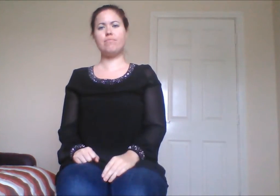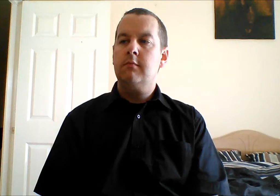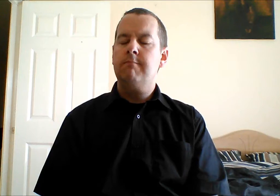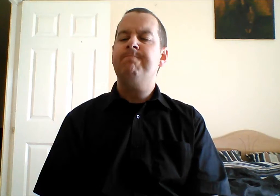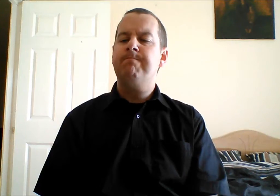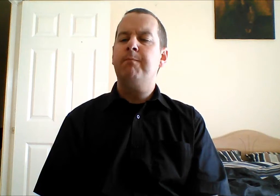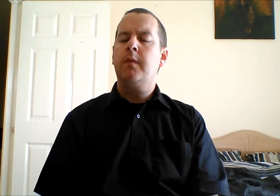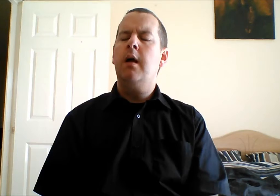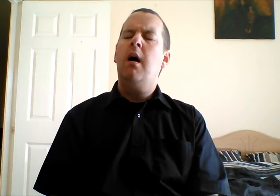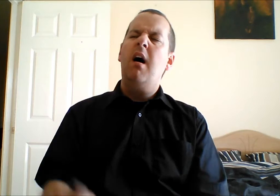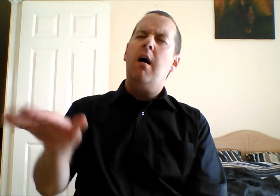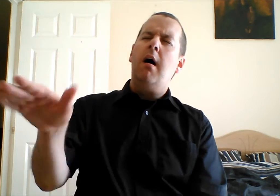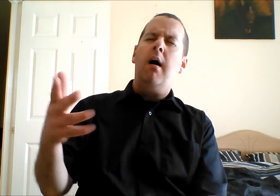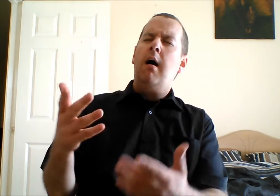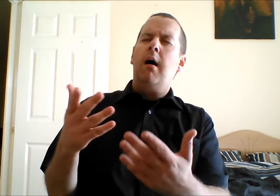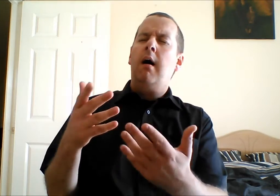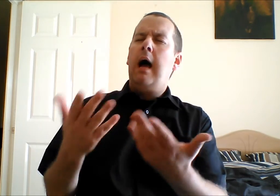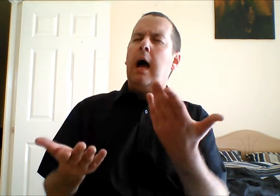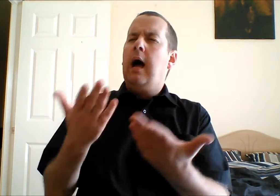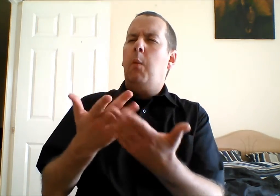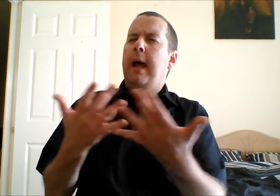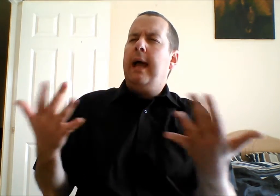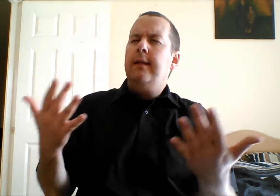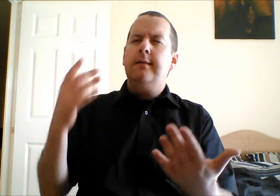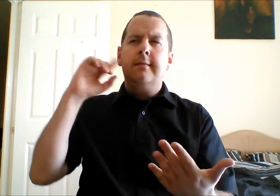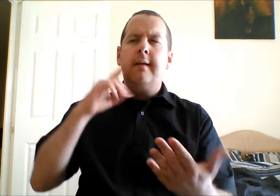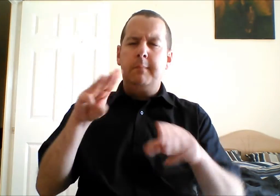How many Deaf people are there in Ireland?